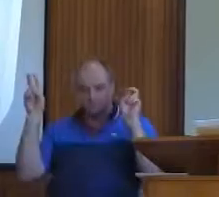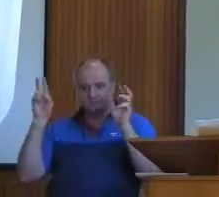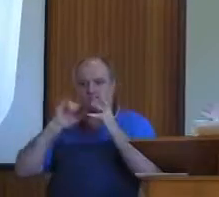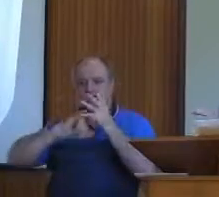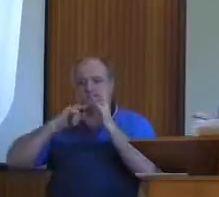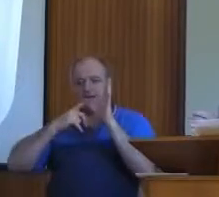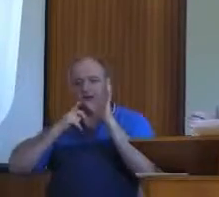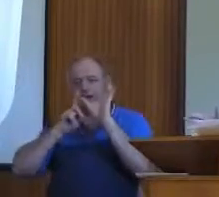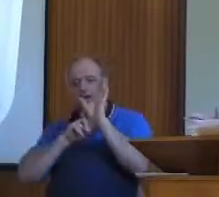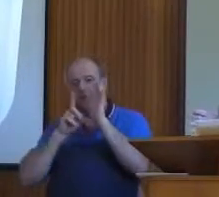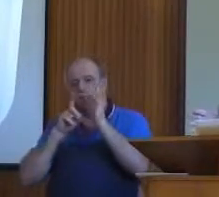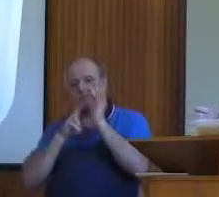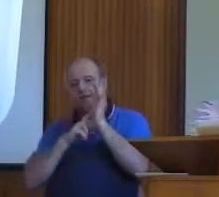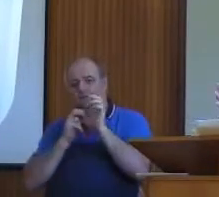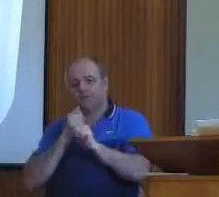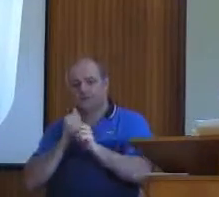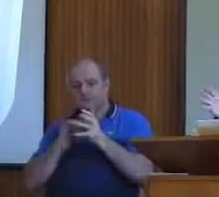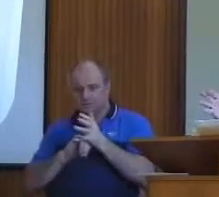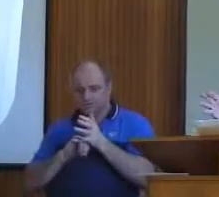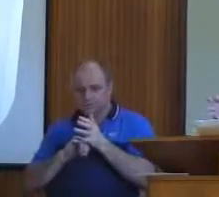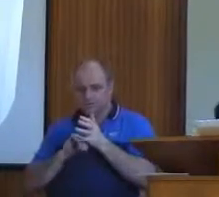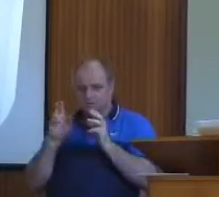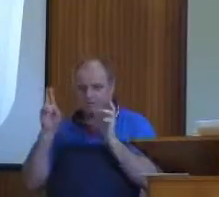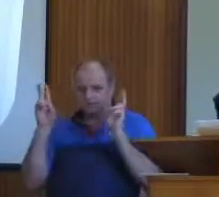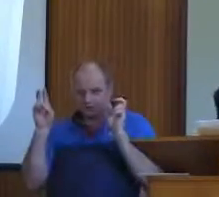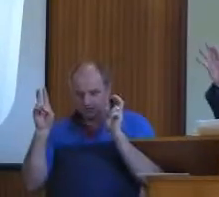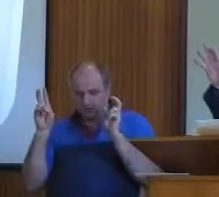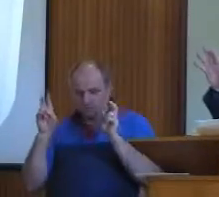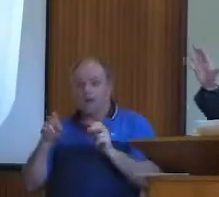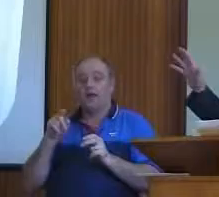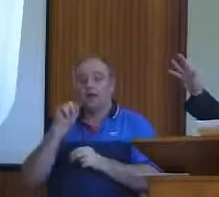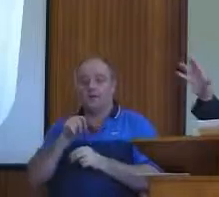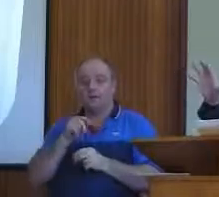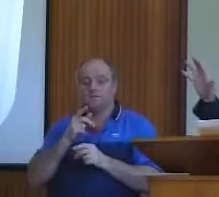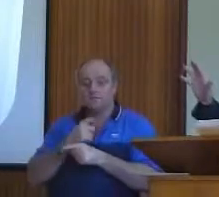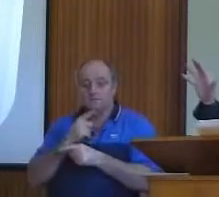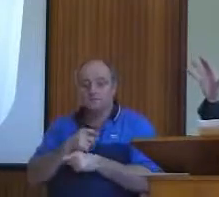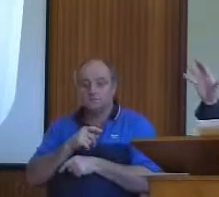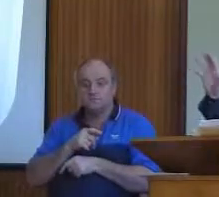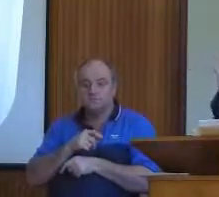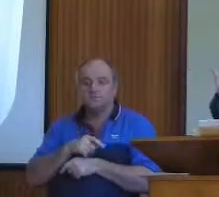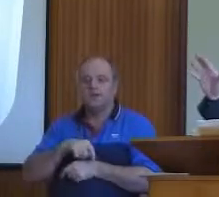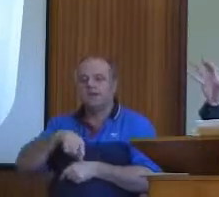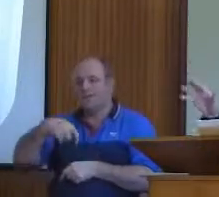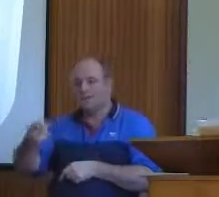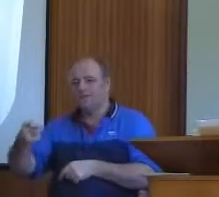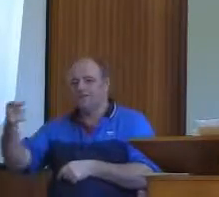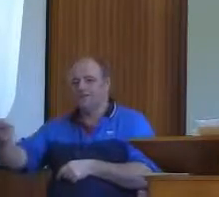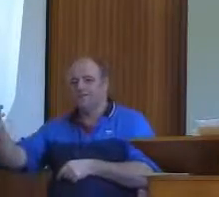of Christ were passed from one Christian to another by word of mouth. And they learned certain faithful sayings.